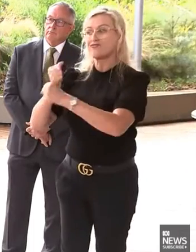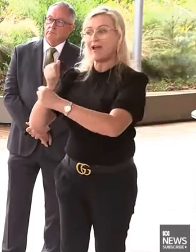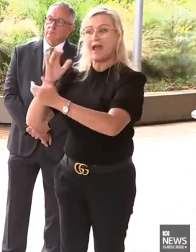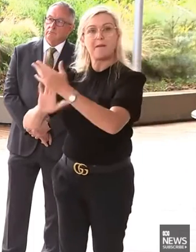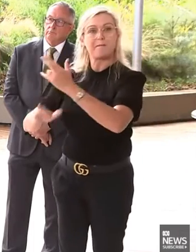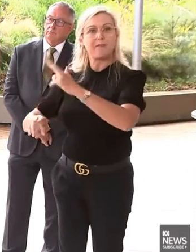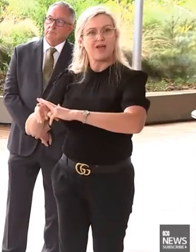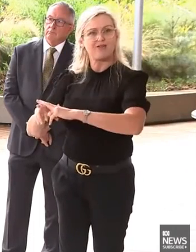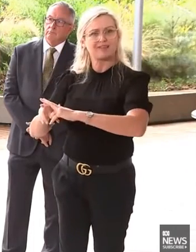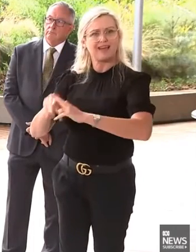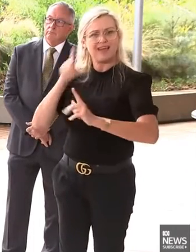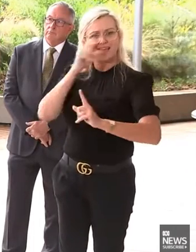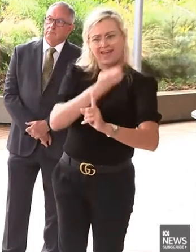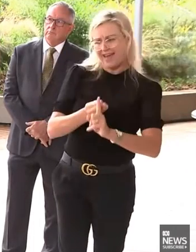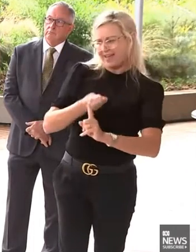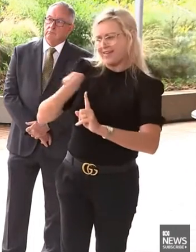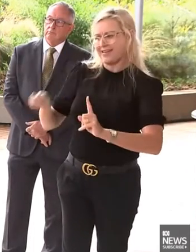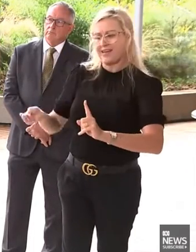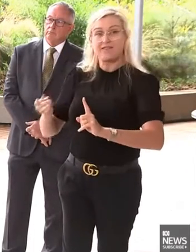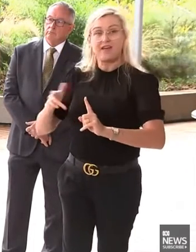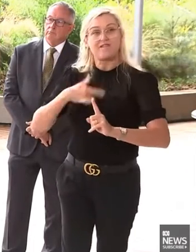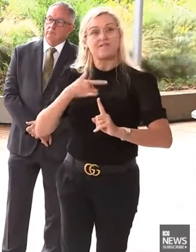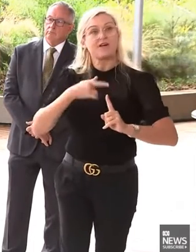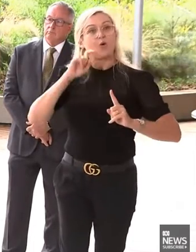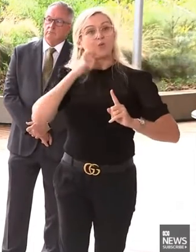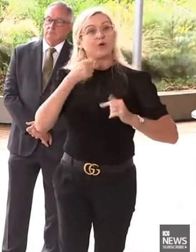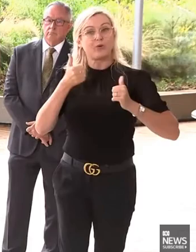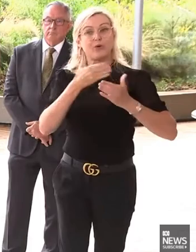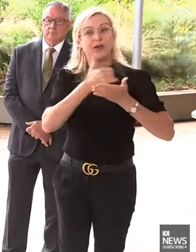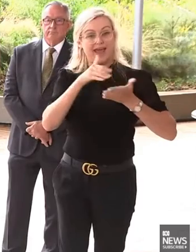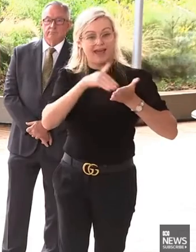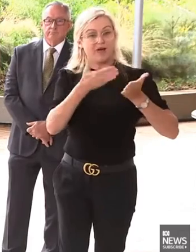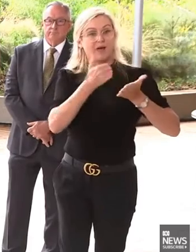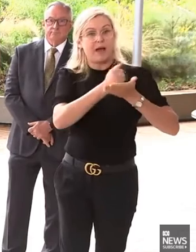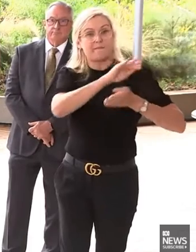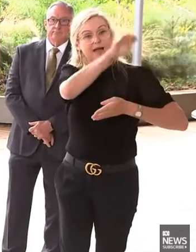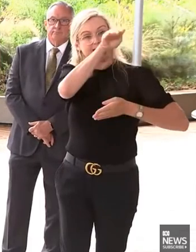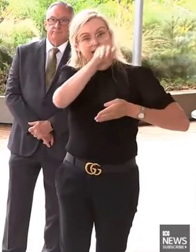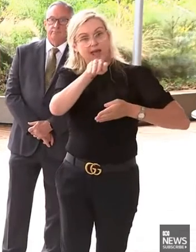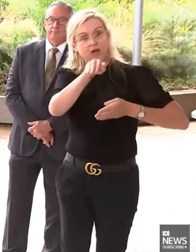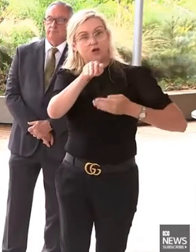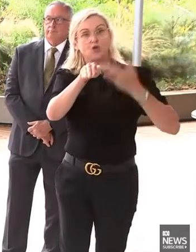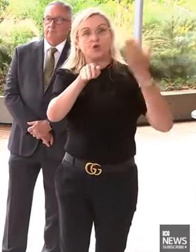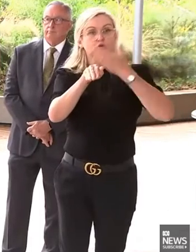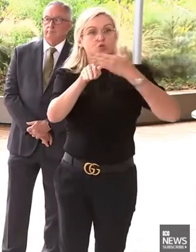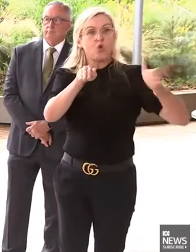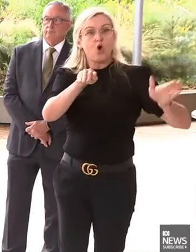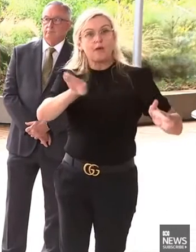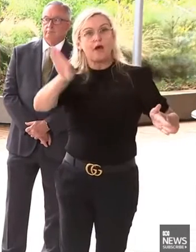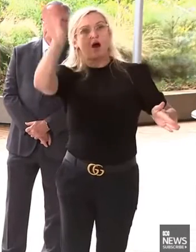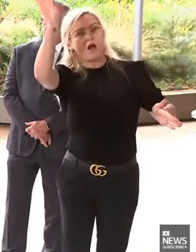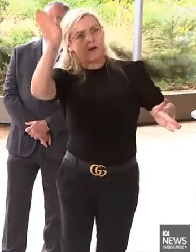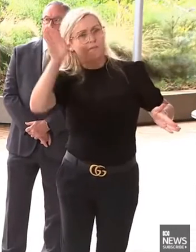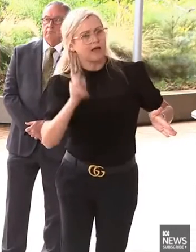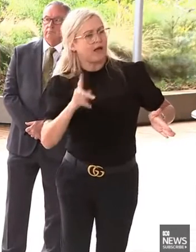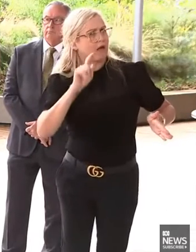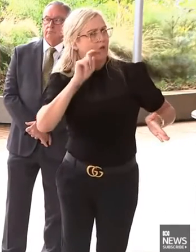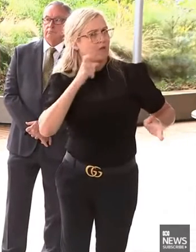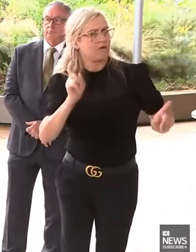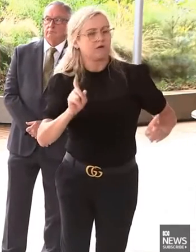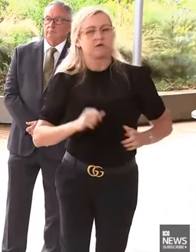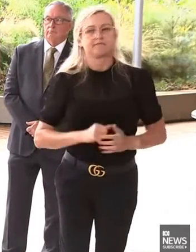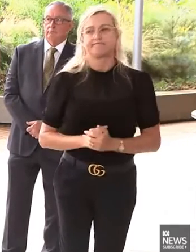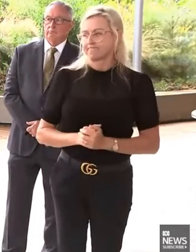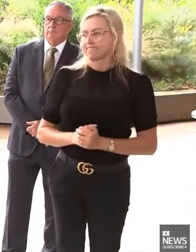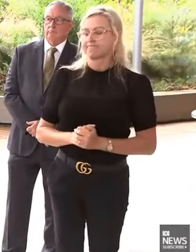teeth at that point. Are you worried about another third dose made you feel much more? I think the numbers will go up and down, and